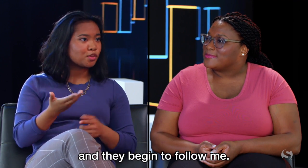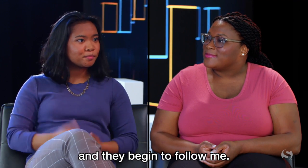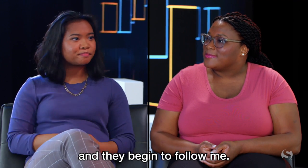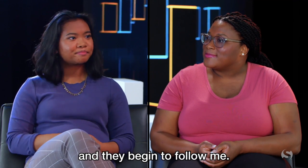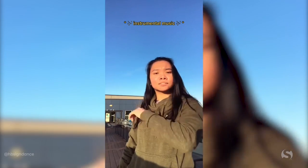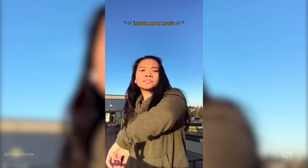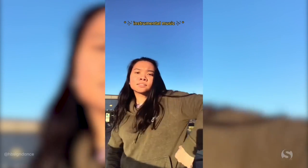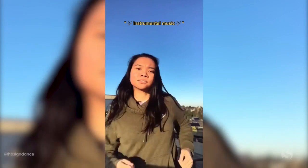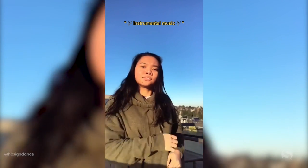begin to follow me.